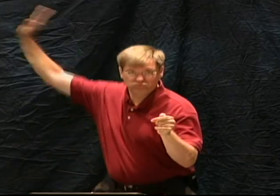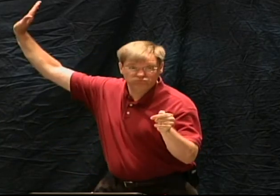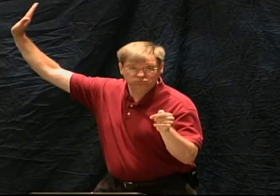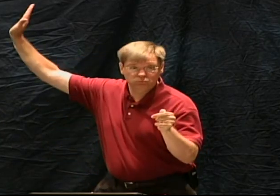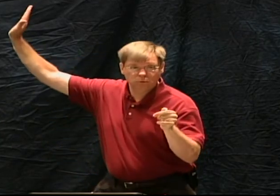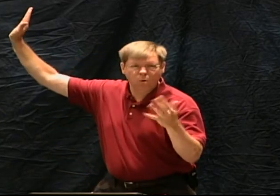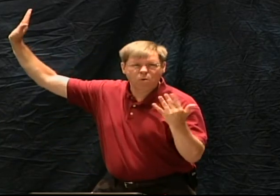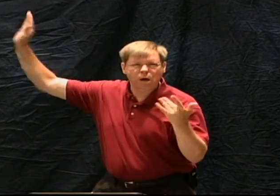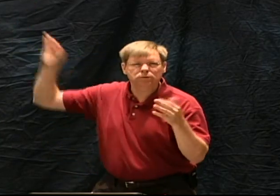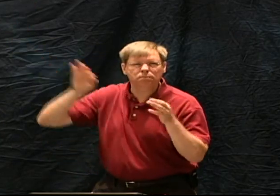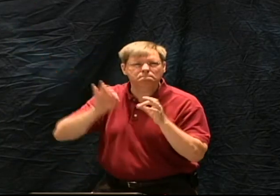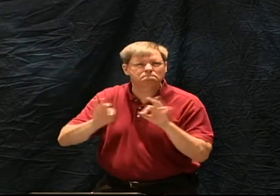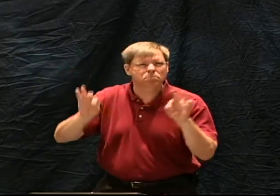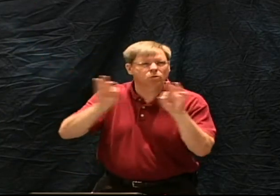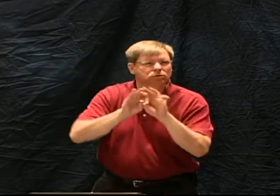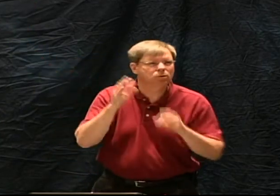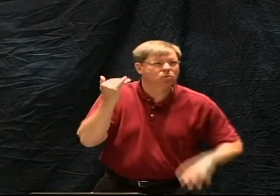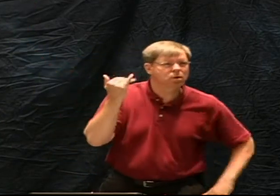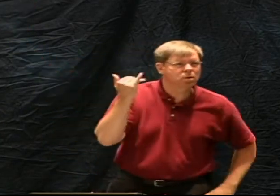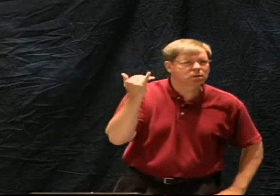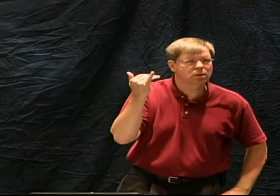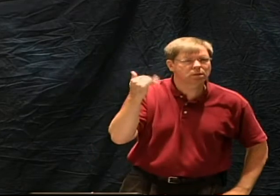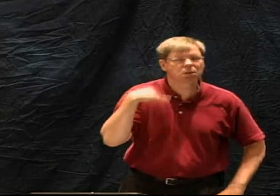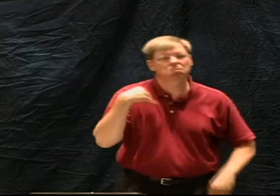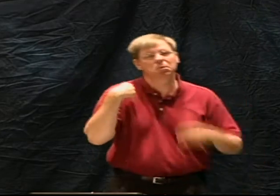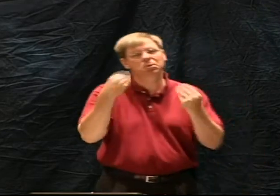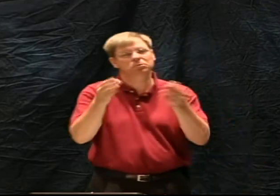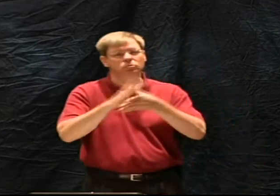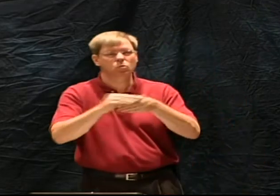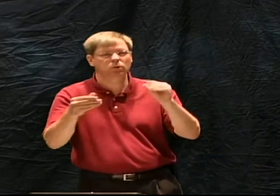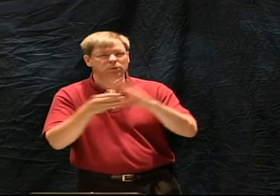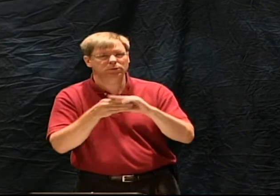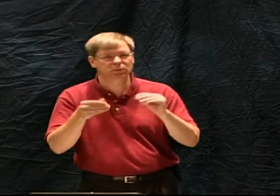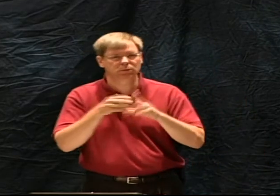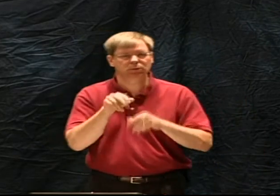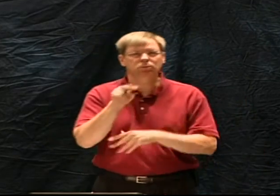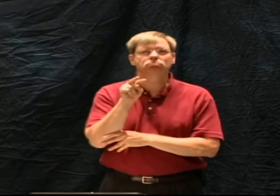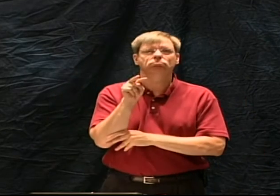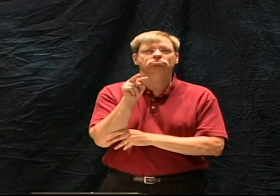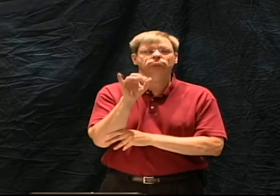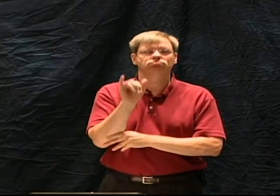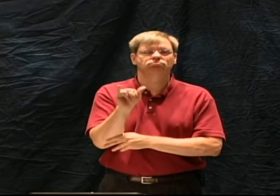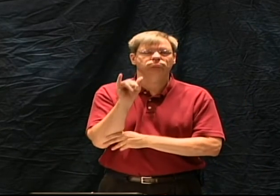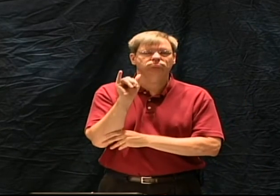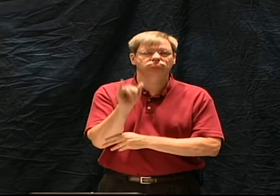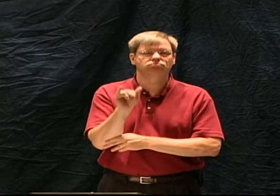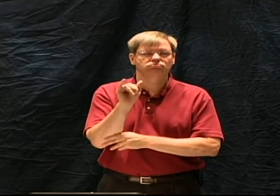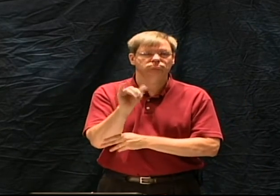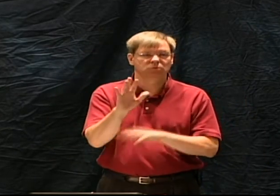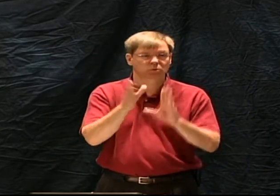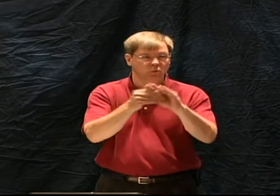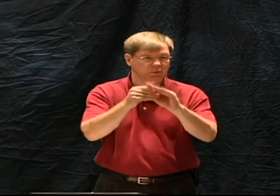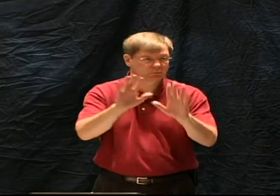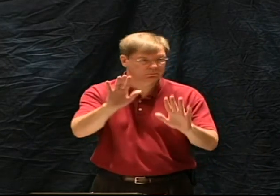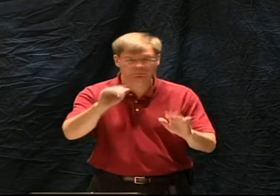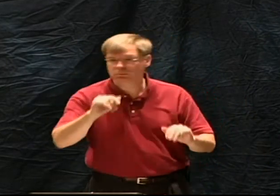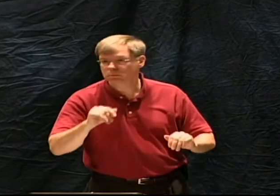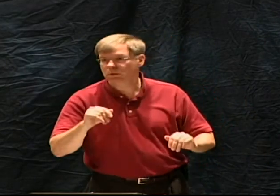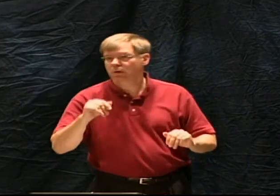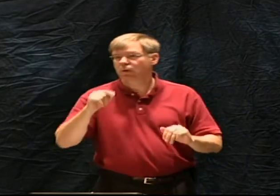That means that every part of scripture is the word of God. And I would like to tell a story that will